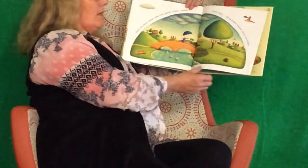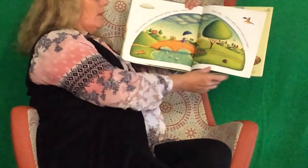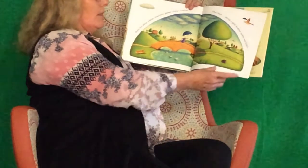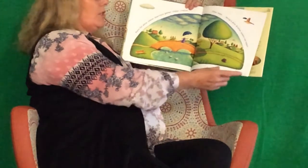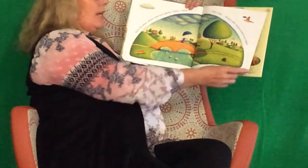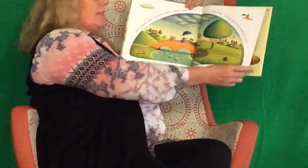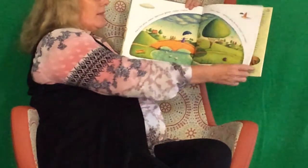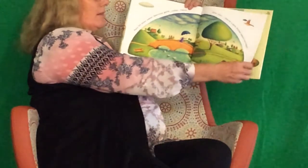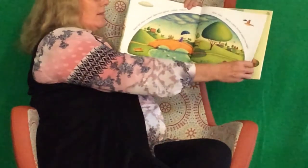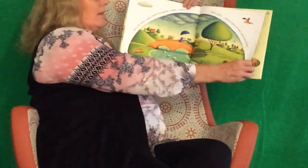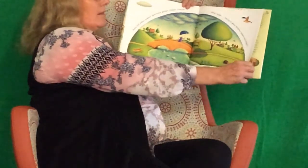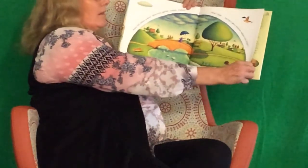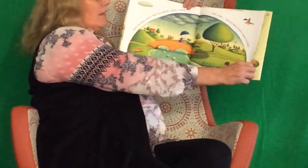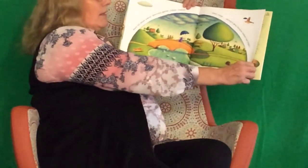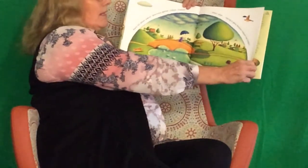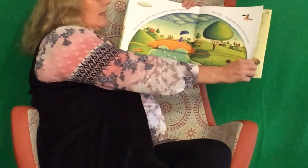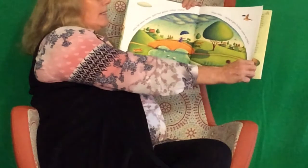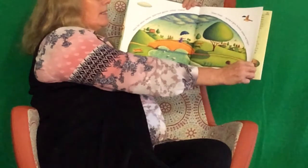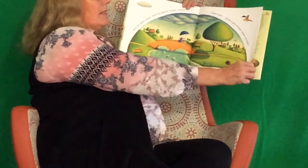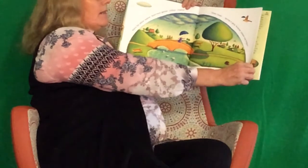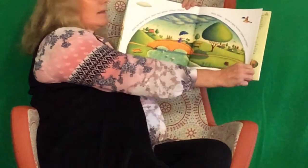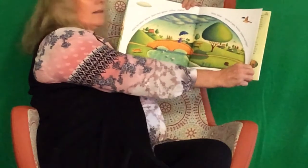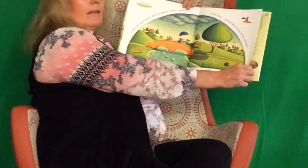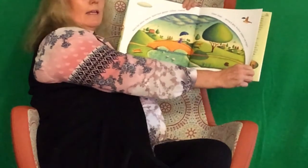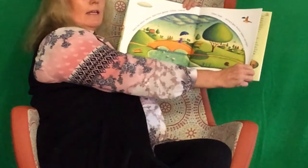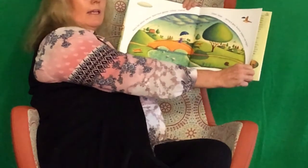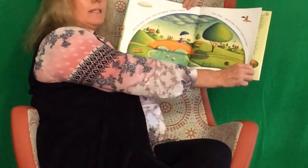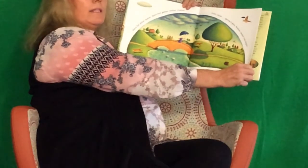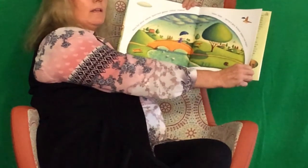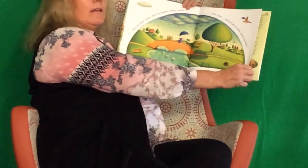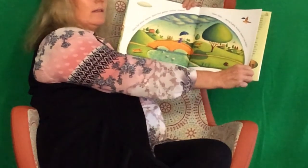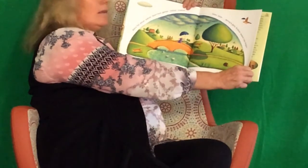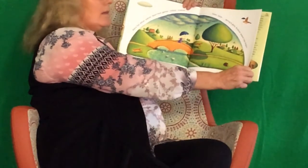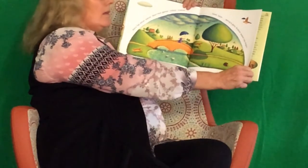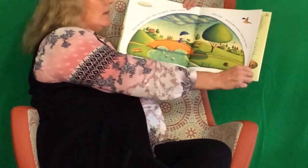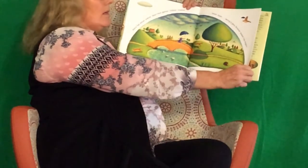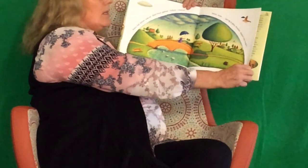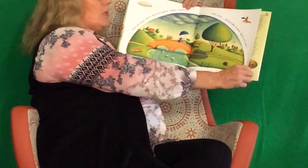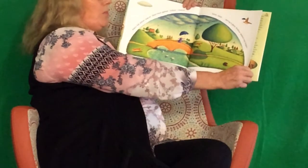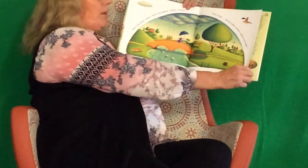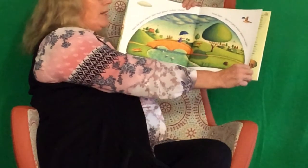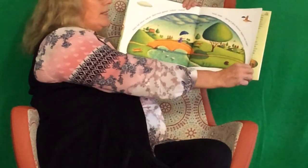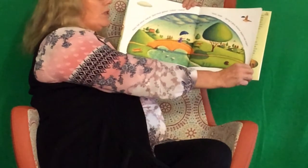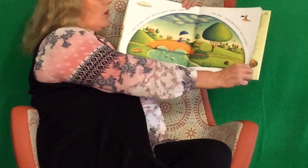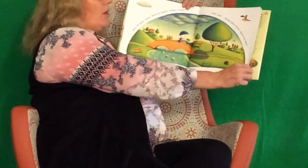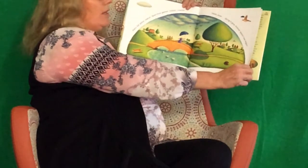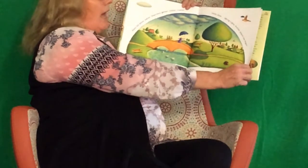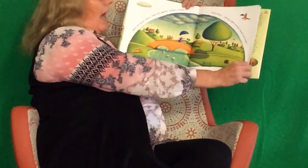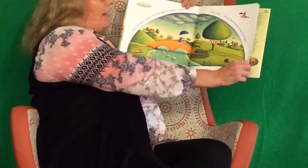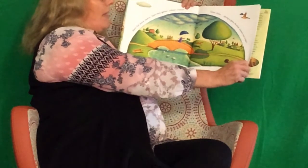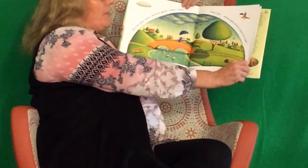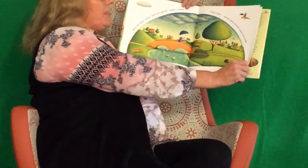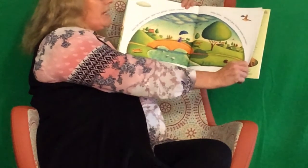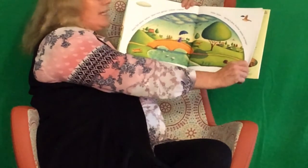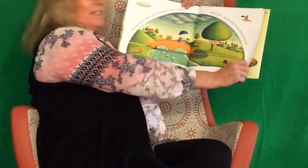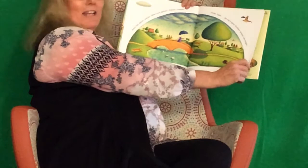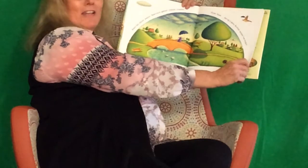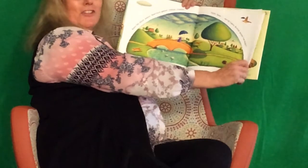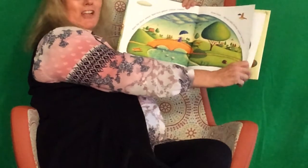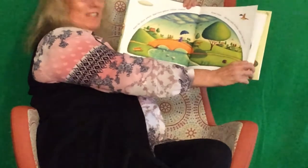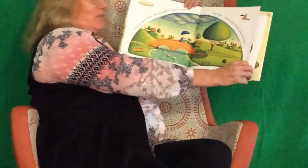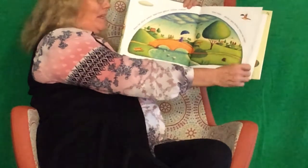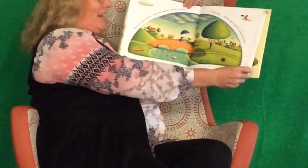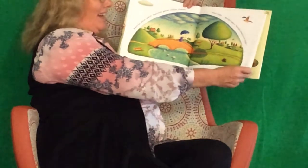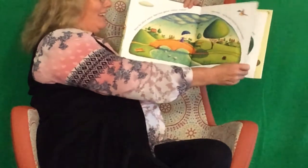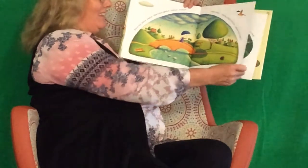Chitter, chatter. Listen, listen. What season? Spring is gone. Another season